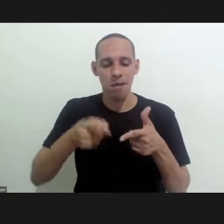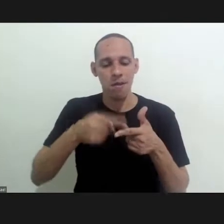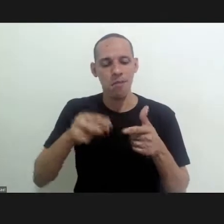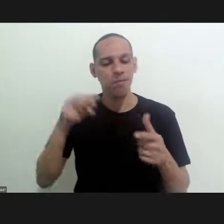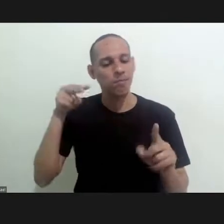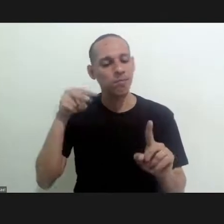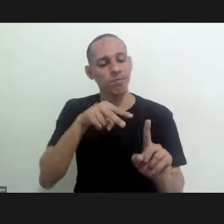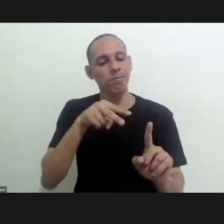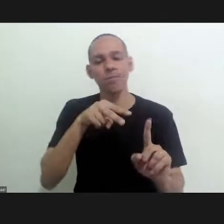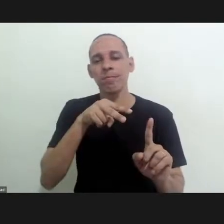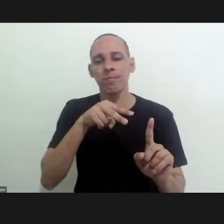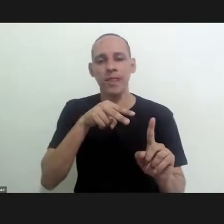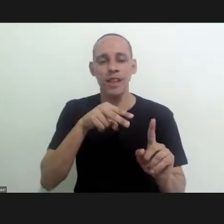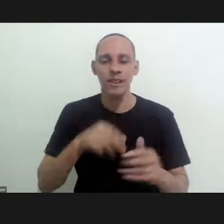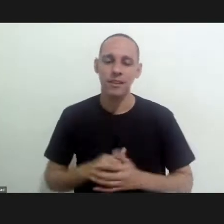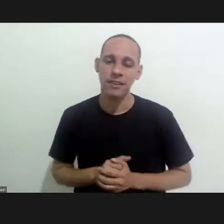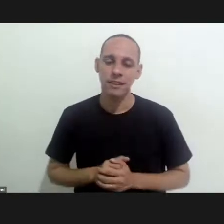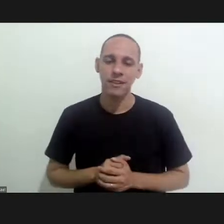problem